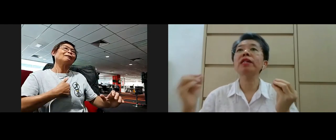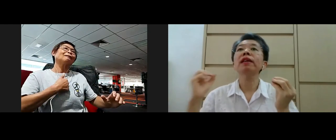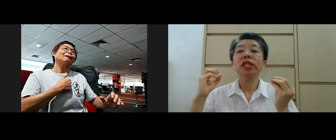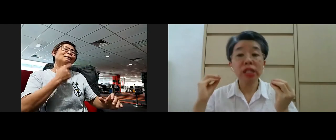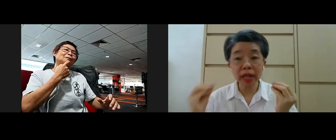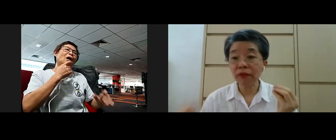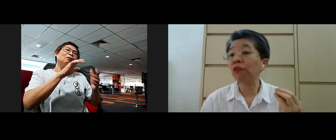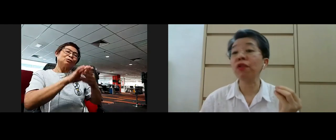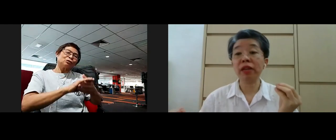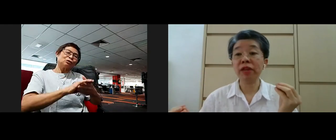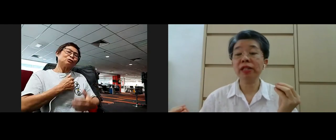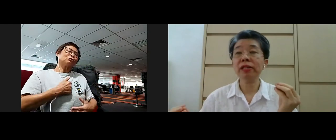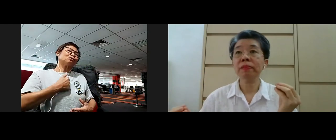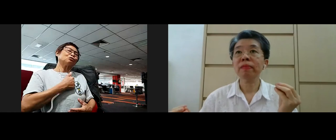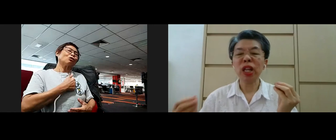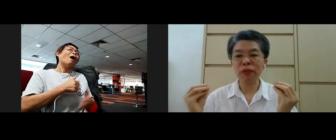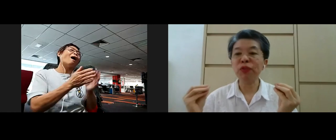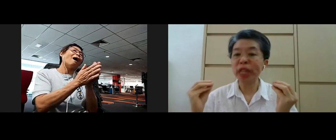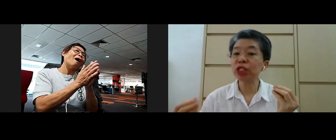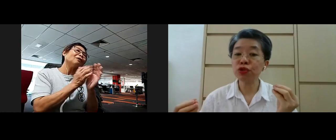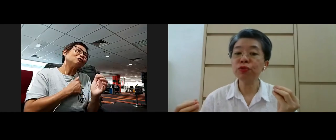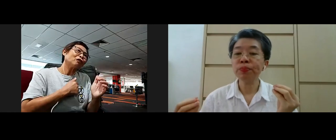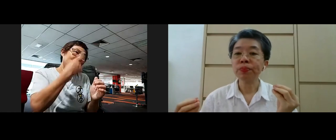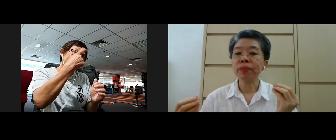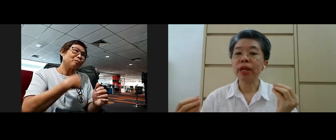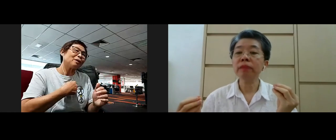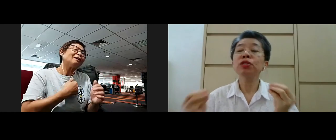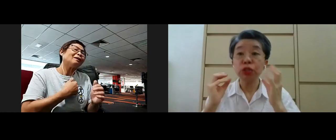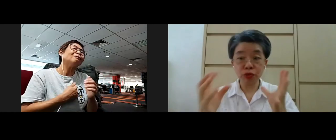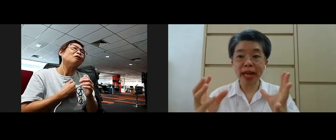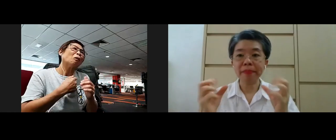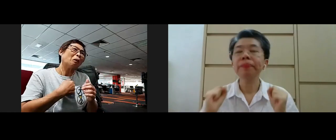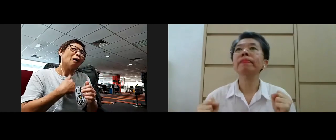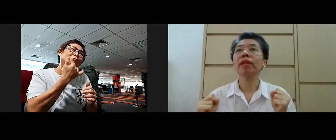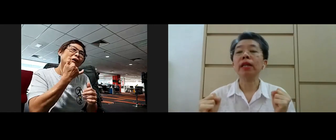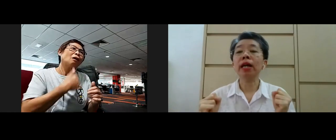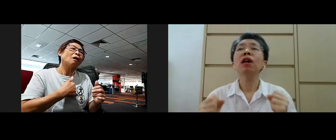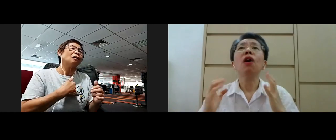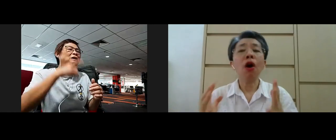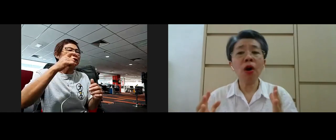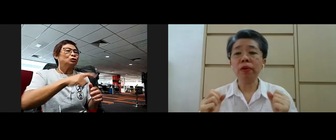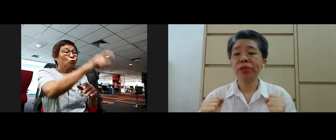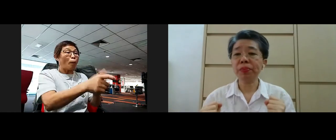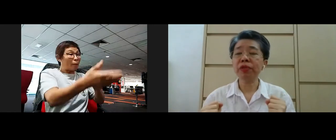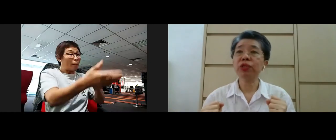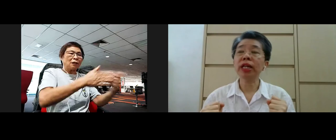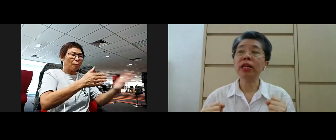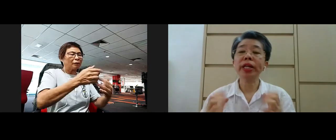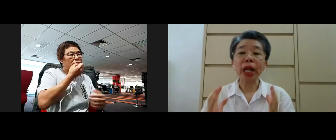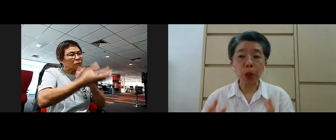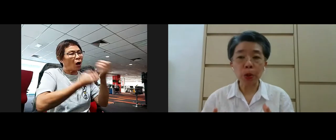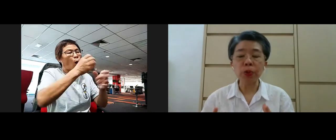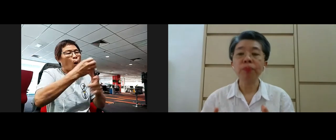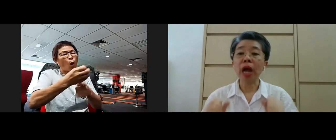sorry seek for forgiveness if you need to yeah do that yeah or spiritually